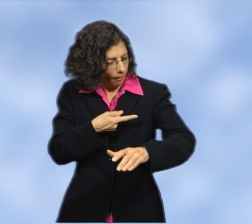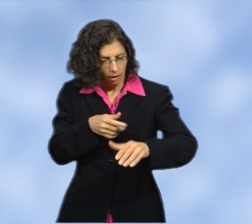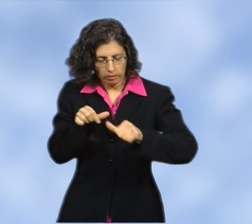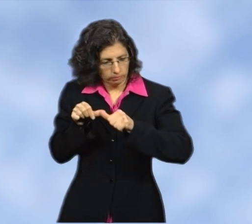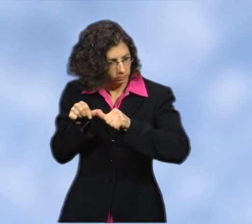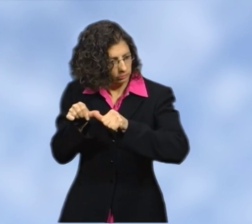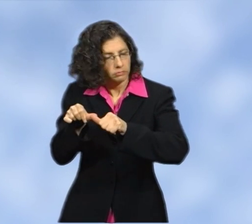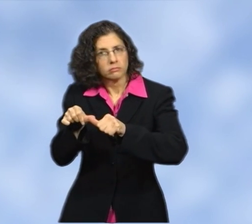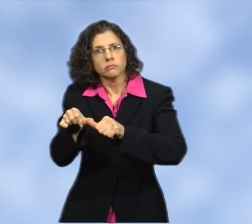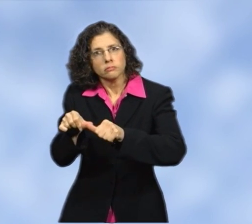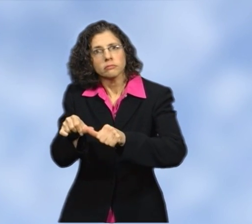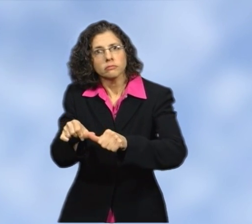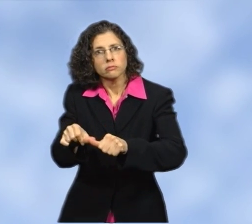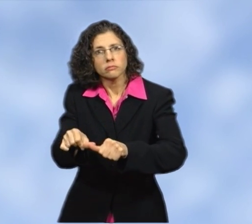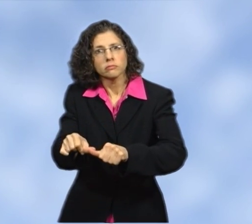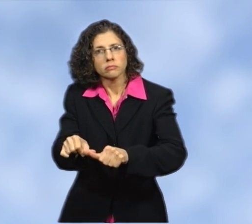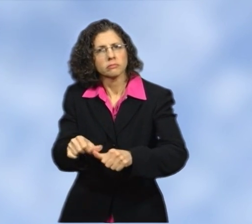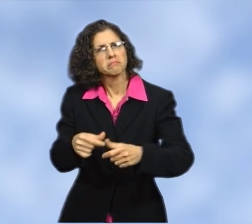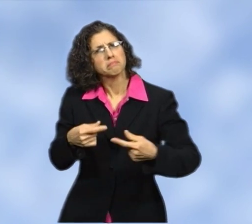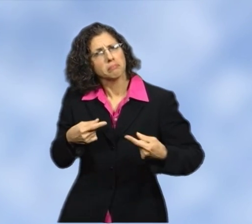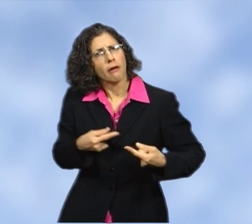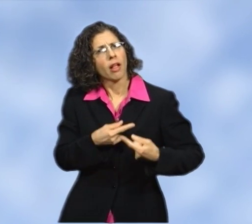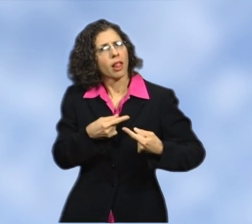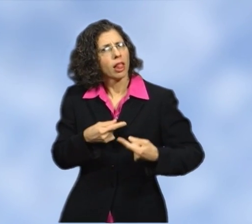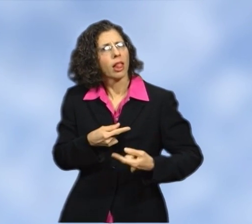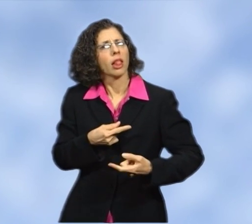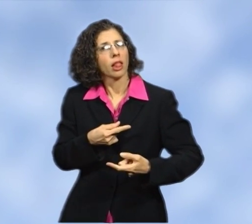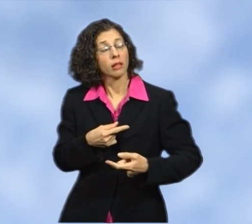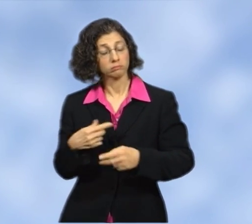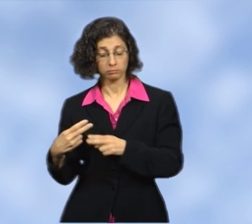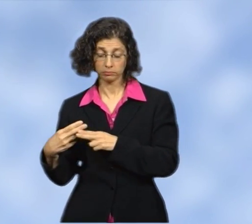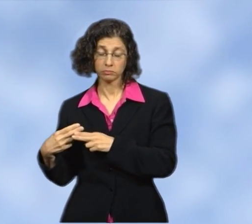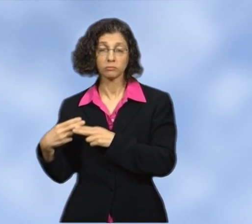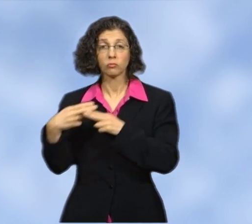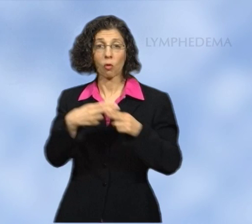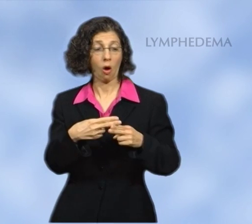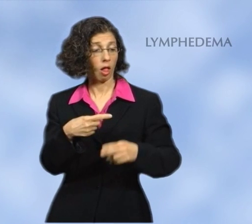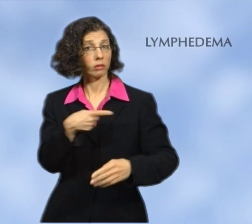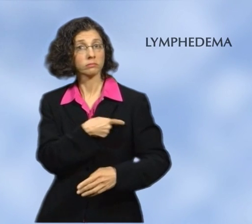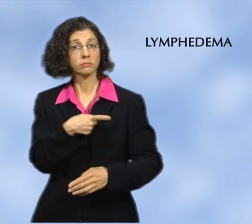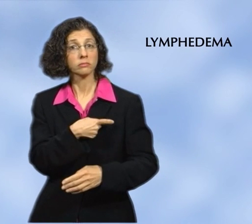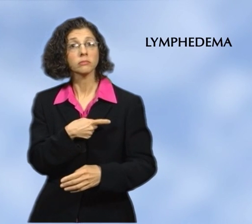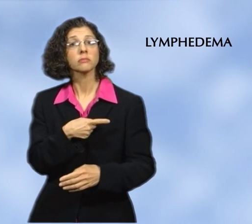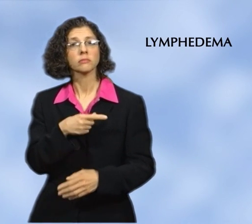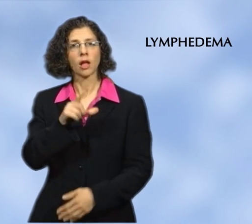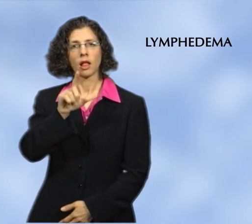often painful arm swelling, which is called lymphedema.